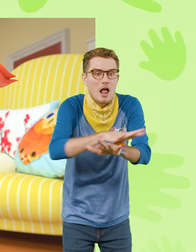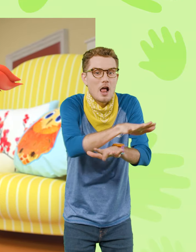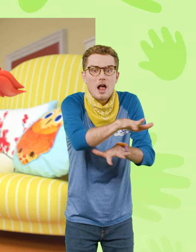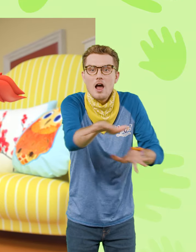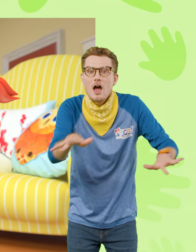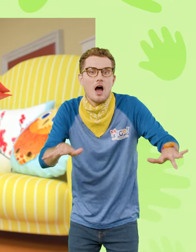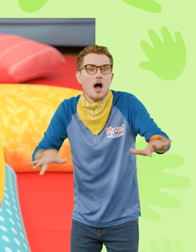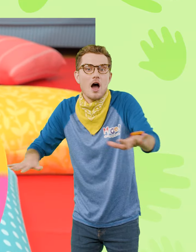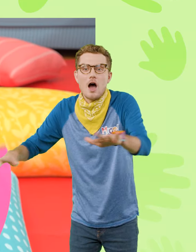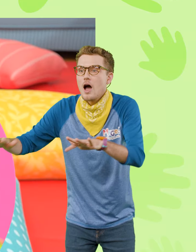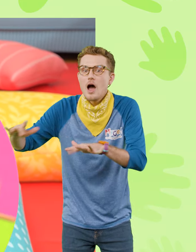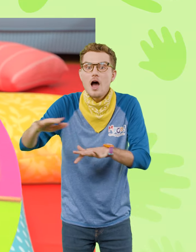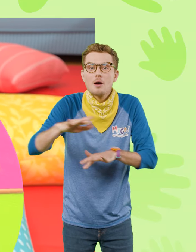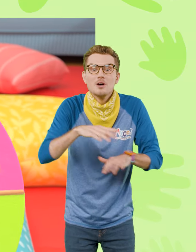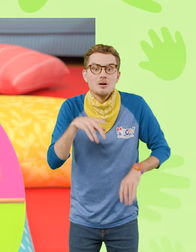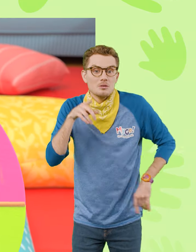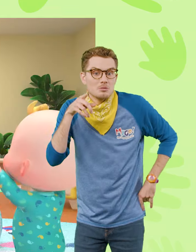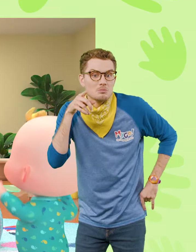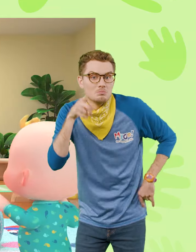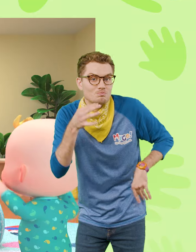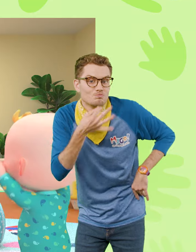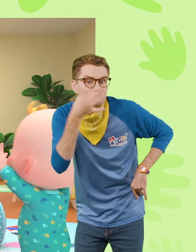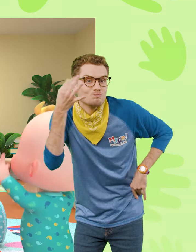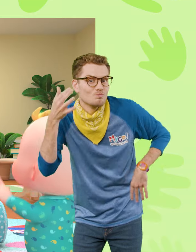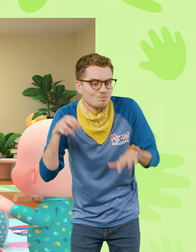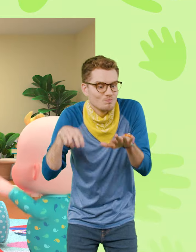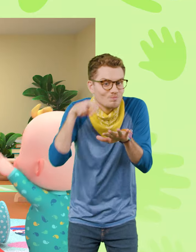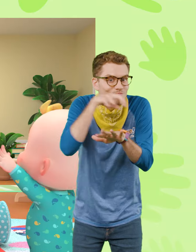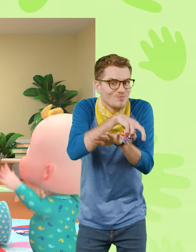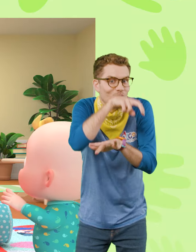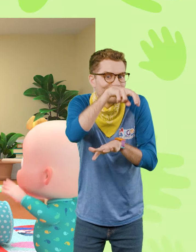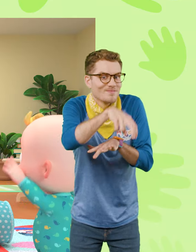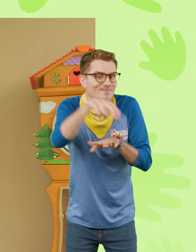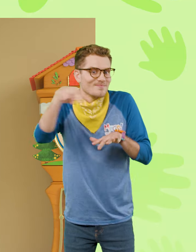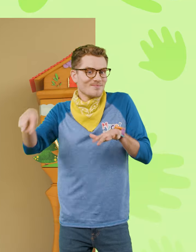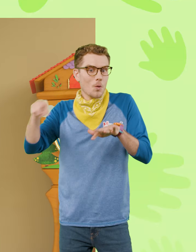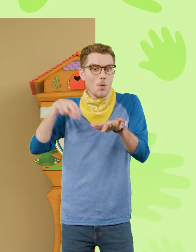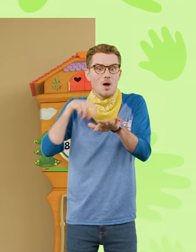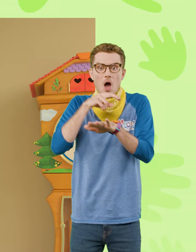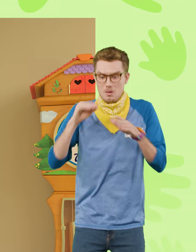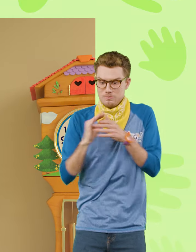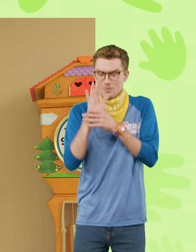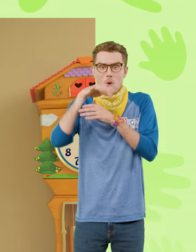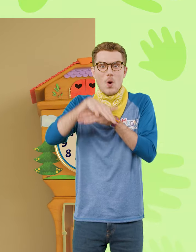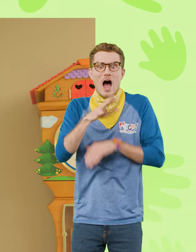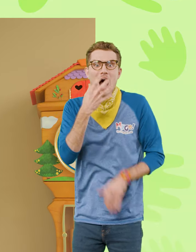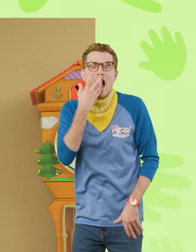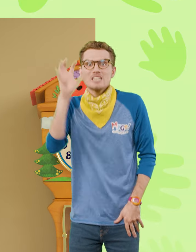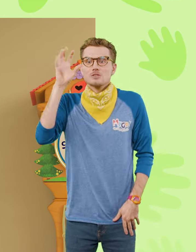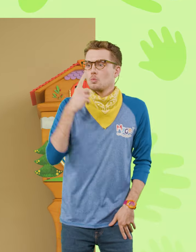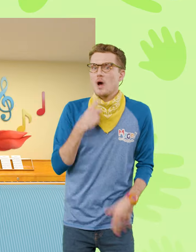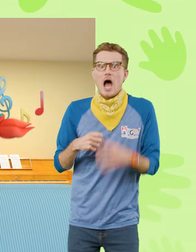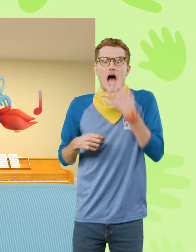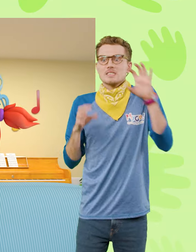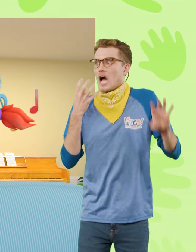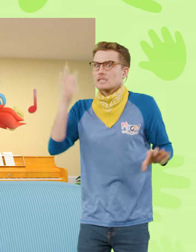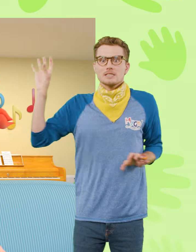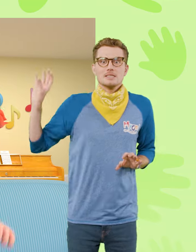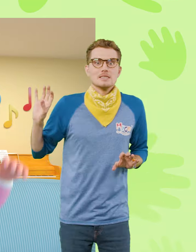the floor Do you dare to jump some more? Lava's hot, it's red hot hot